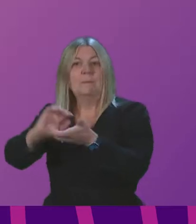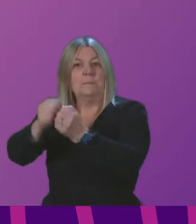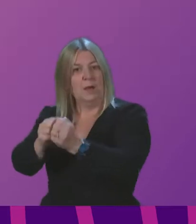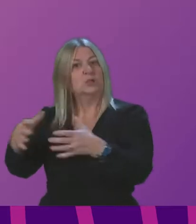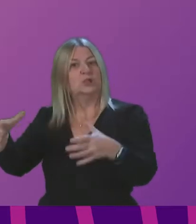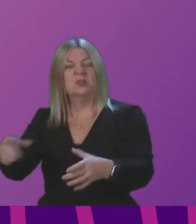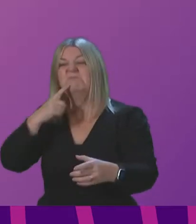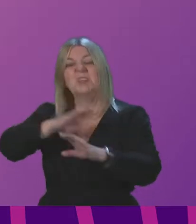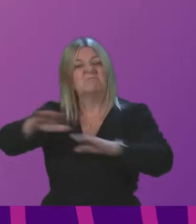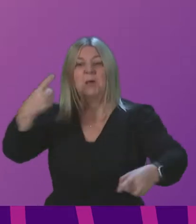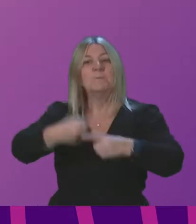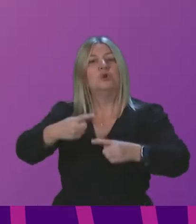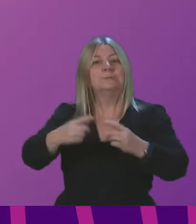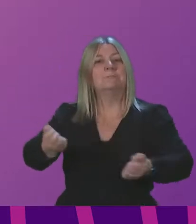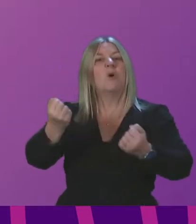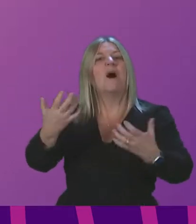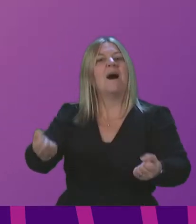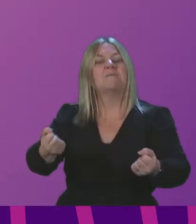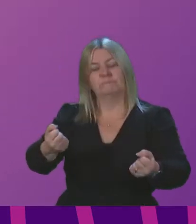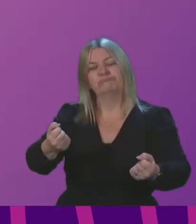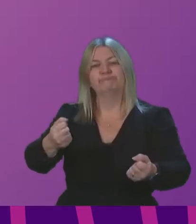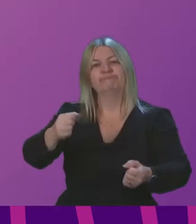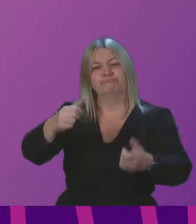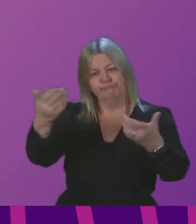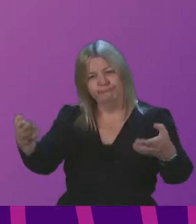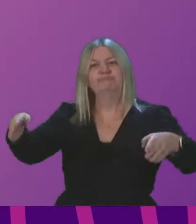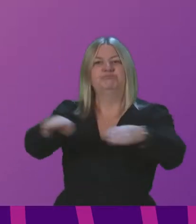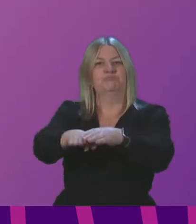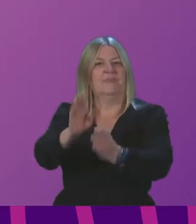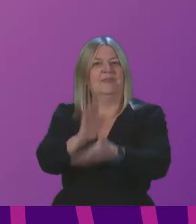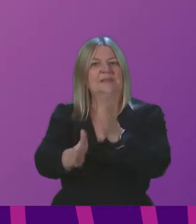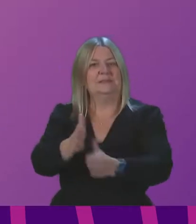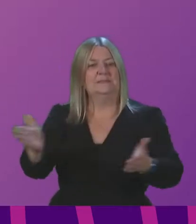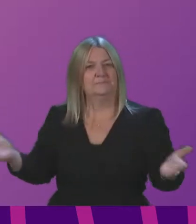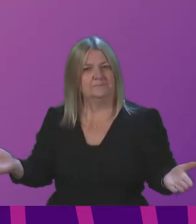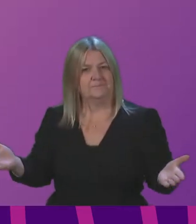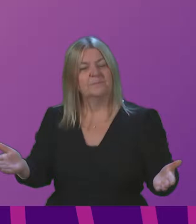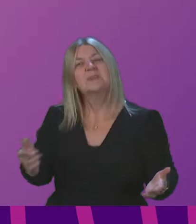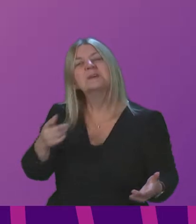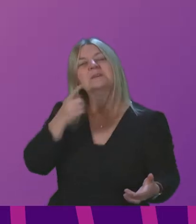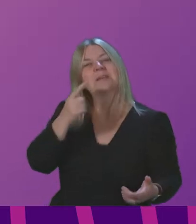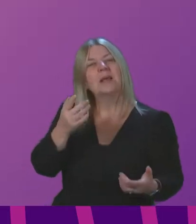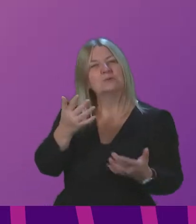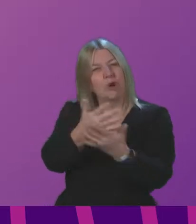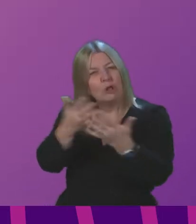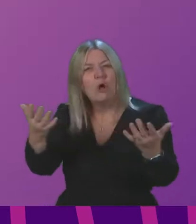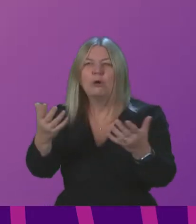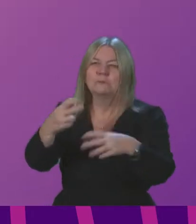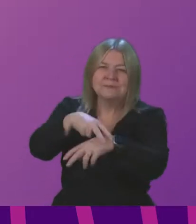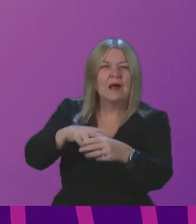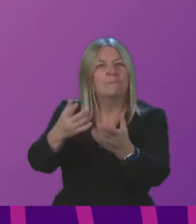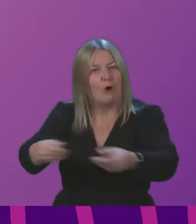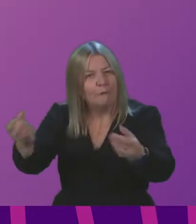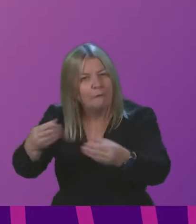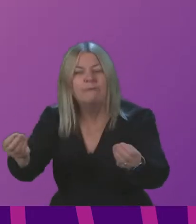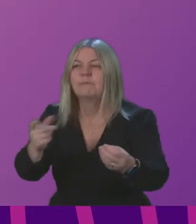powers. The Health Board says the move was taken to ease pressures caused by high levels of absence due to sickness and self-isolation